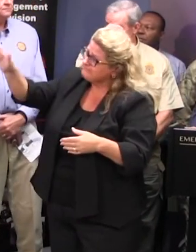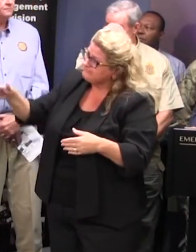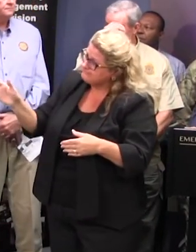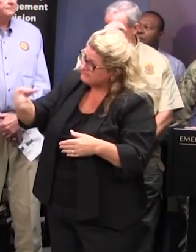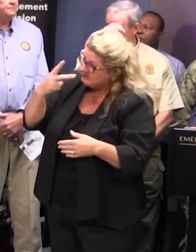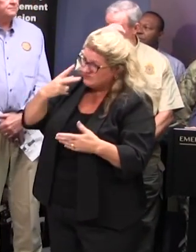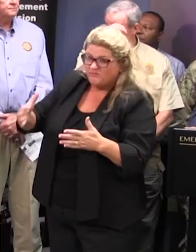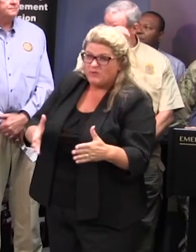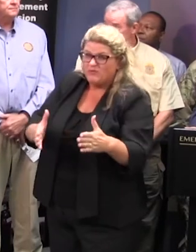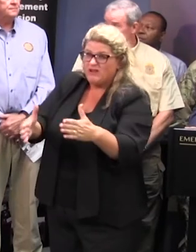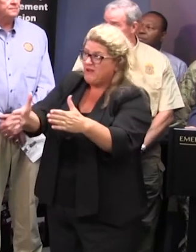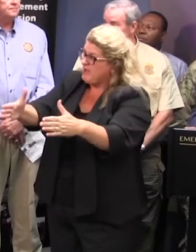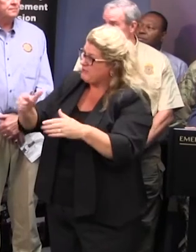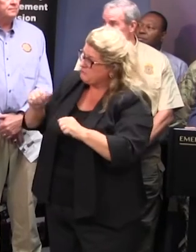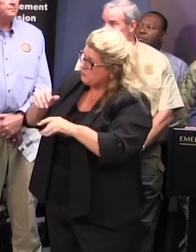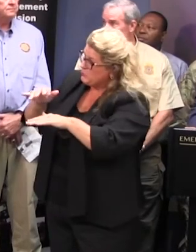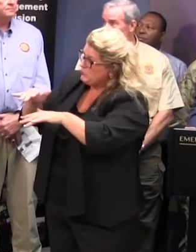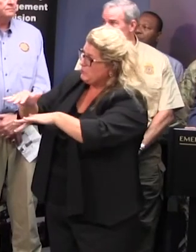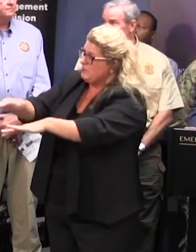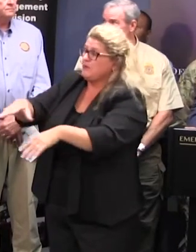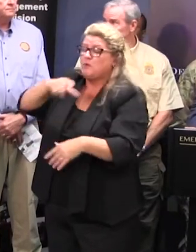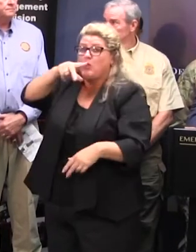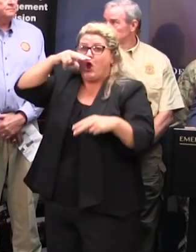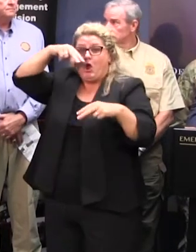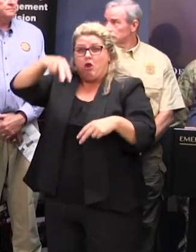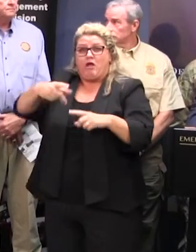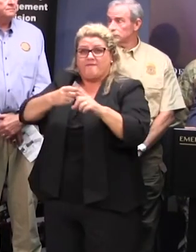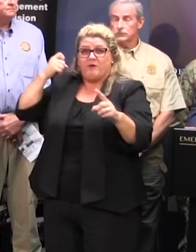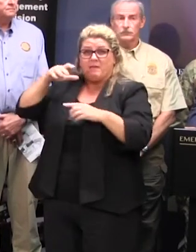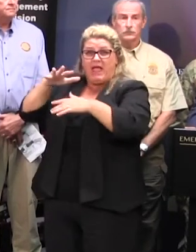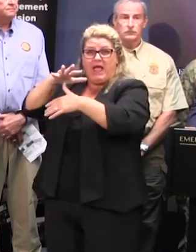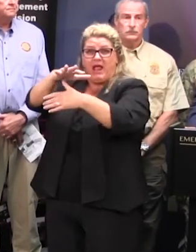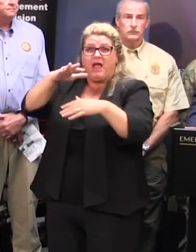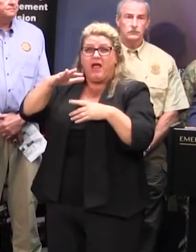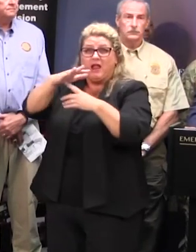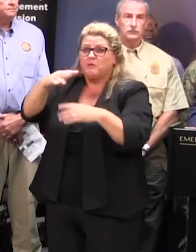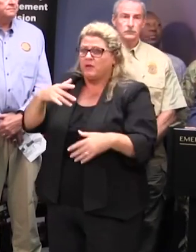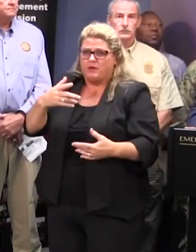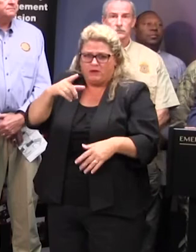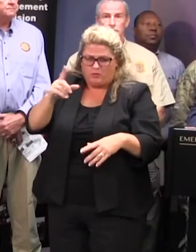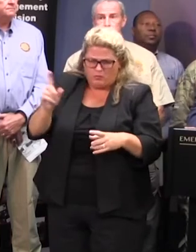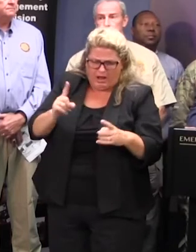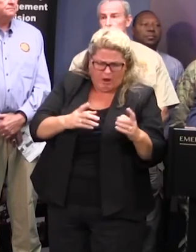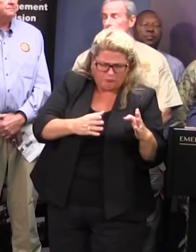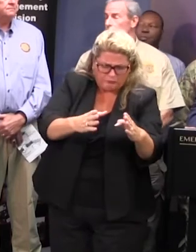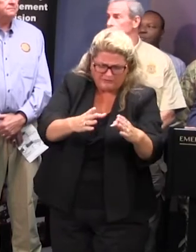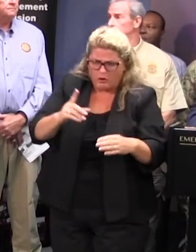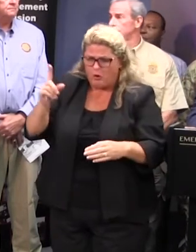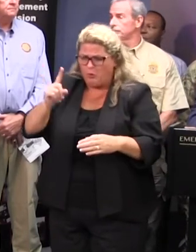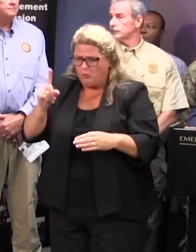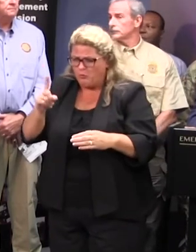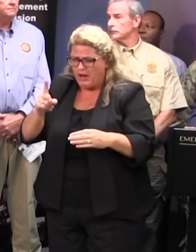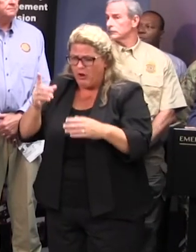you see the river going by but i tell you from the air when you look at uh you look down you can't often can't tell where the river begins and where it